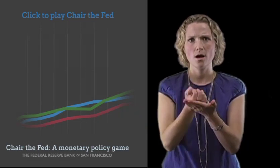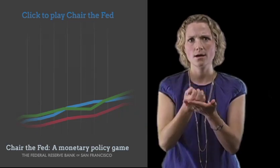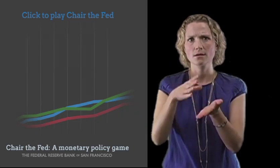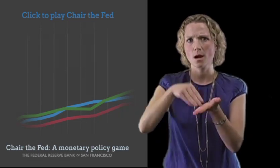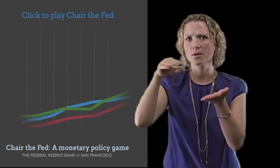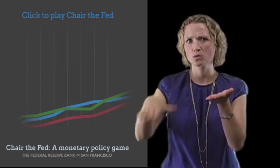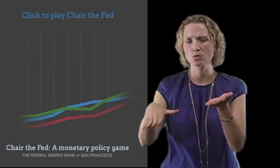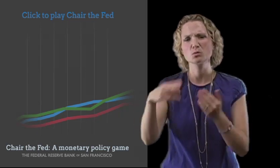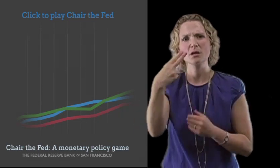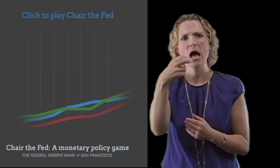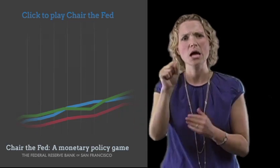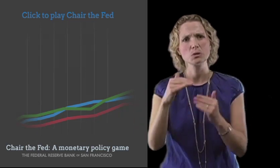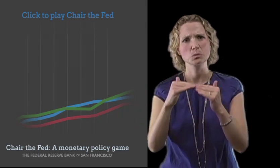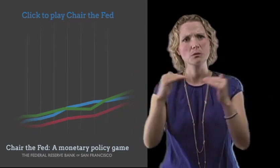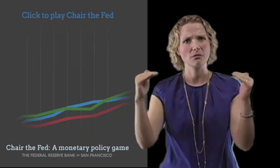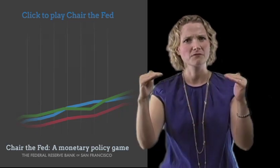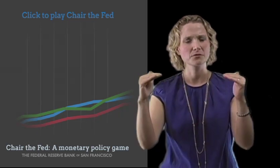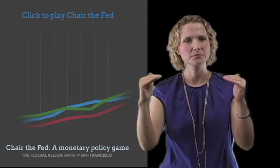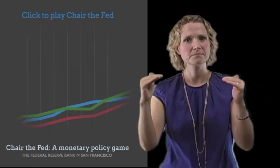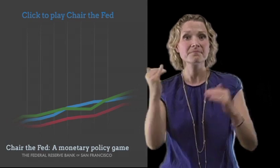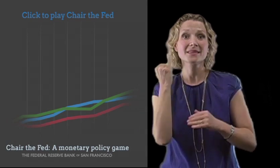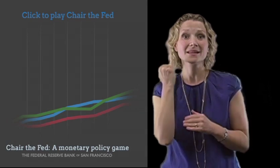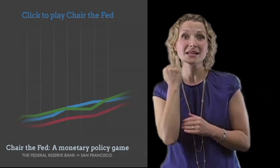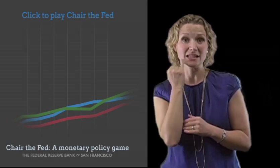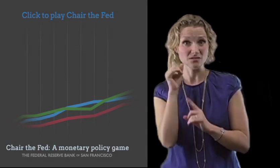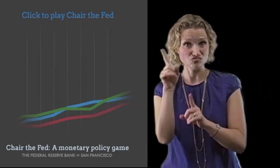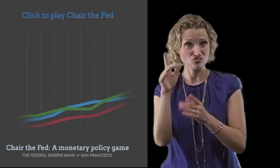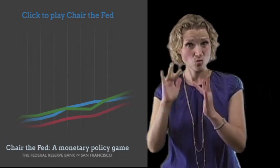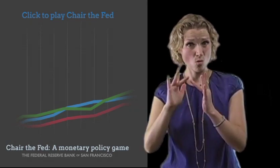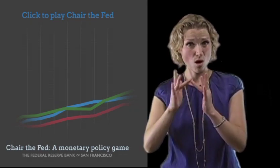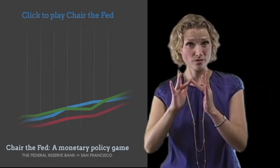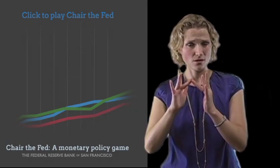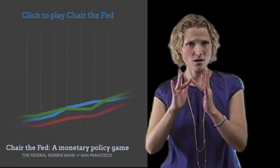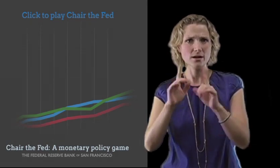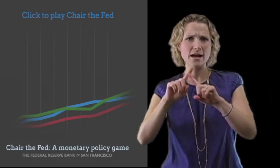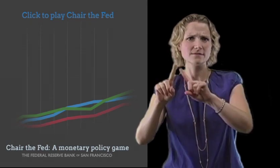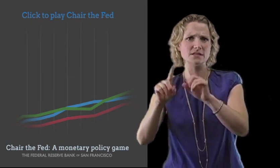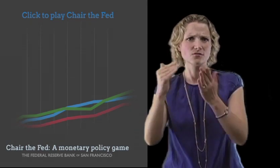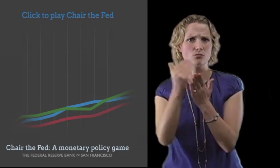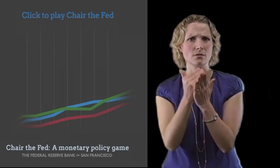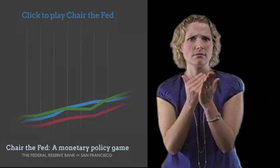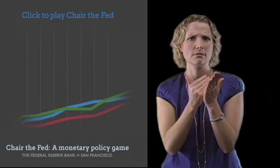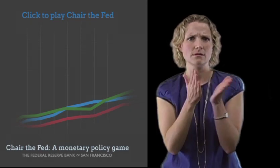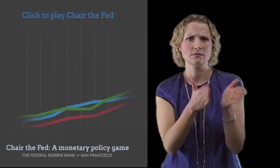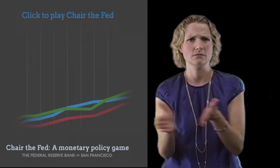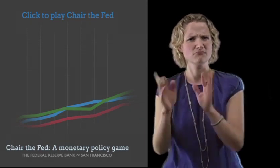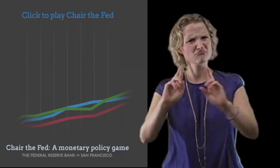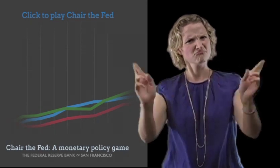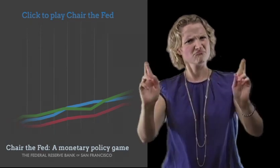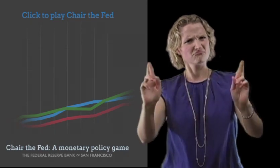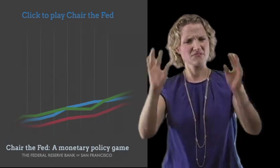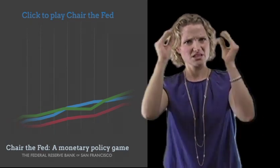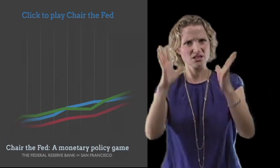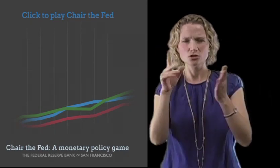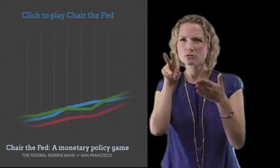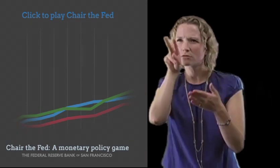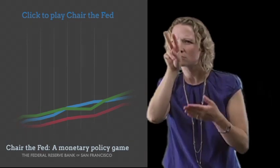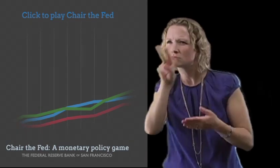It's a great game for economic students at the high school level. If you go to the website, there are different lesson plans ready for